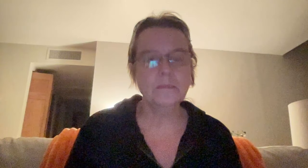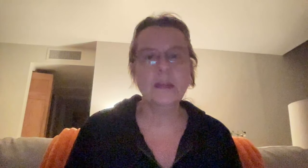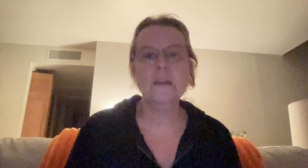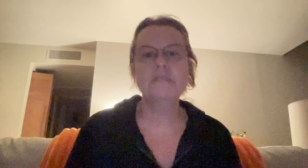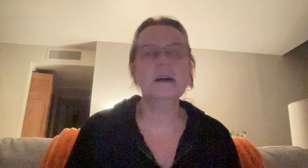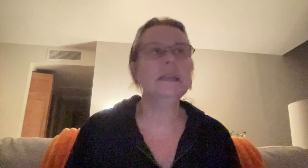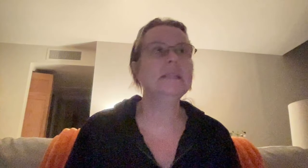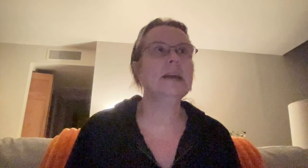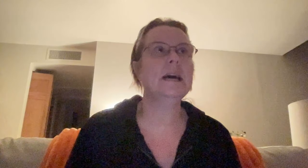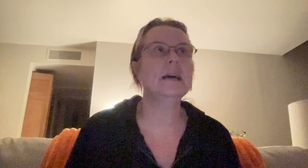I find that